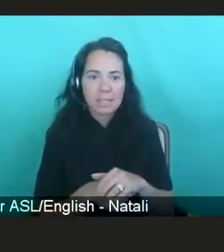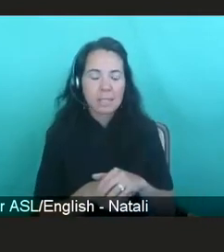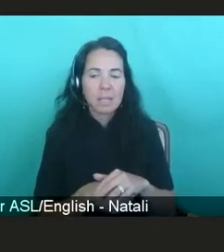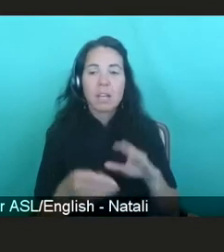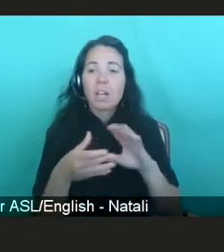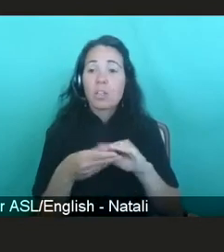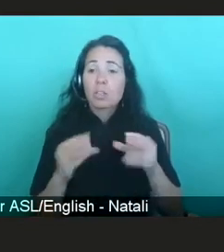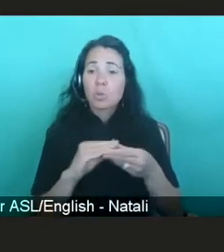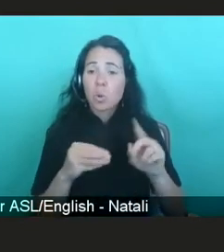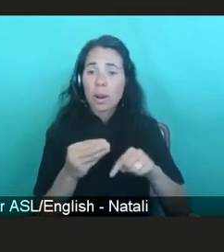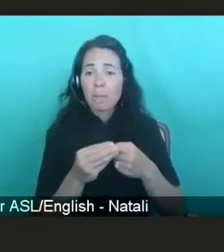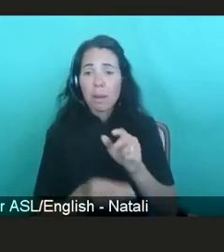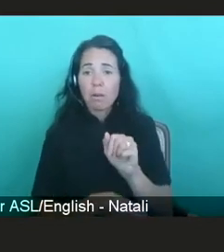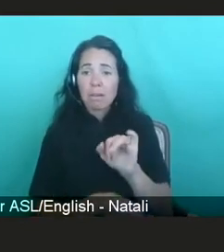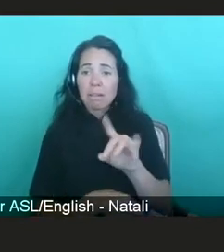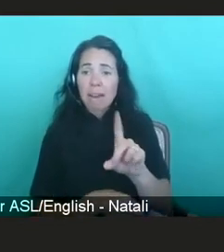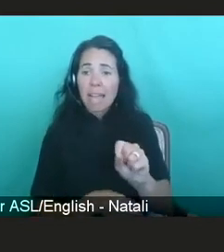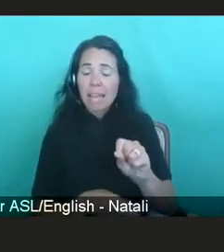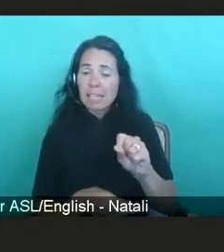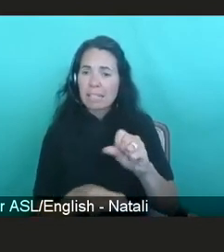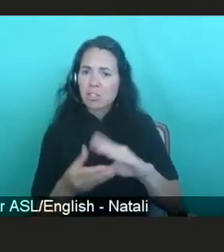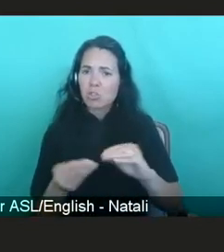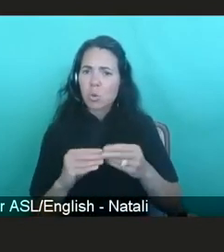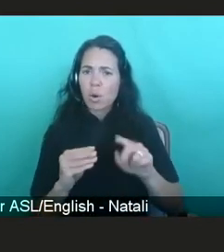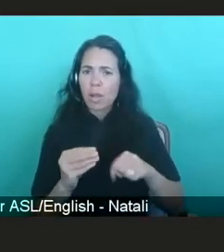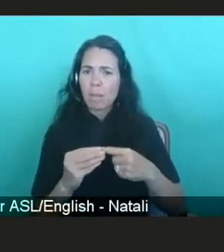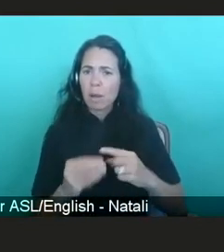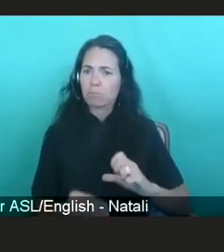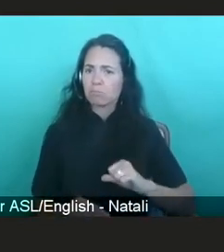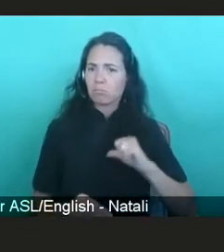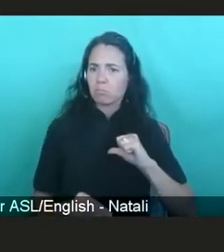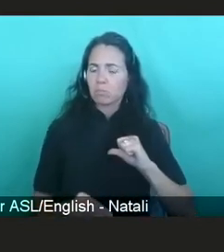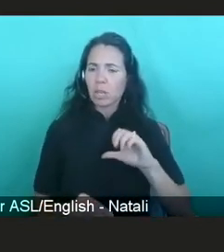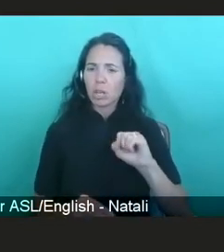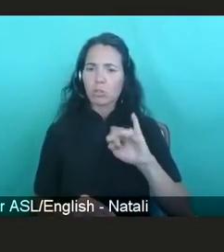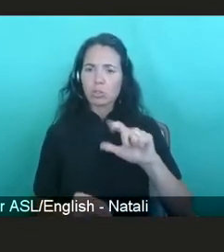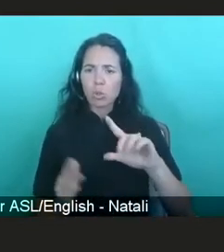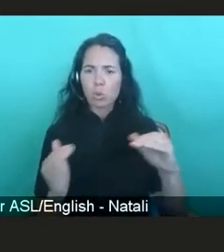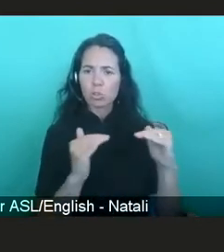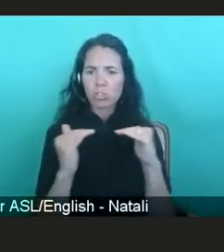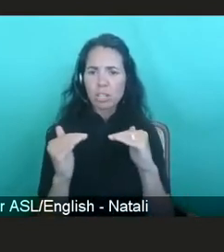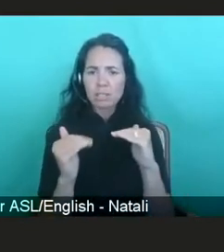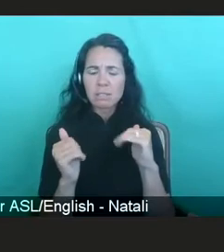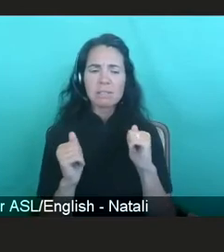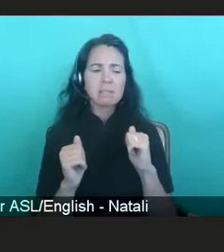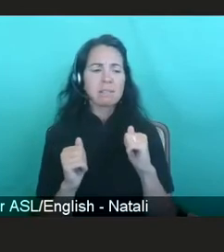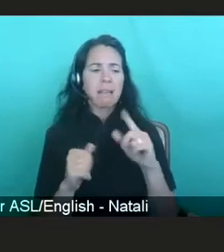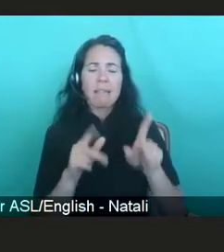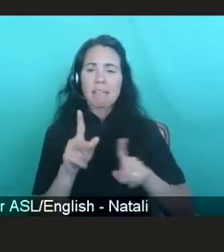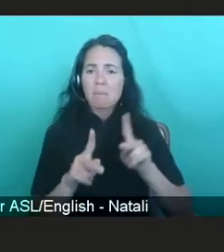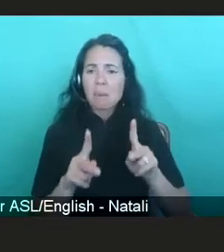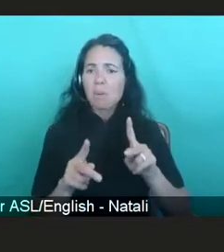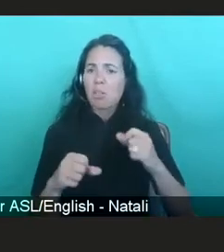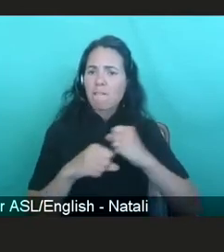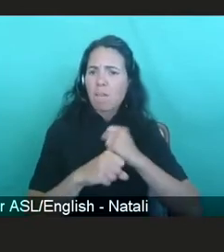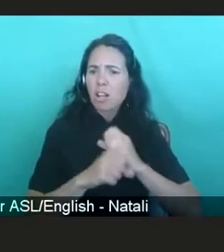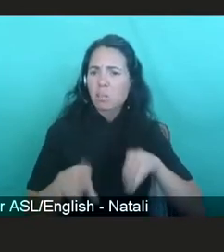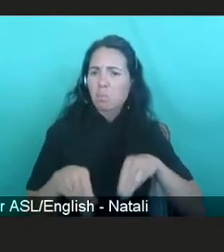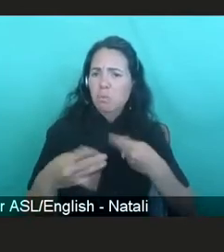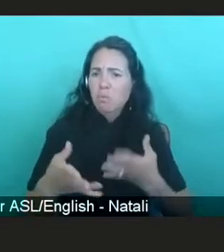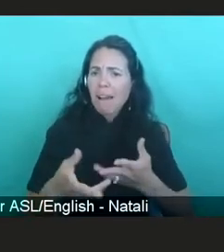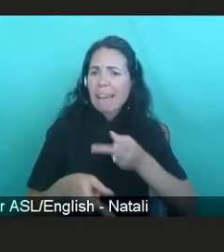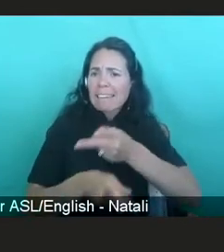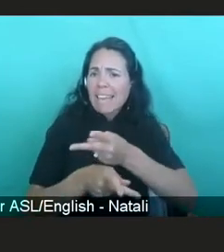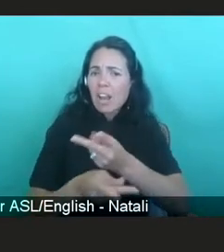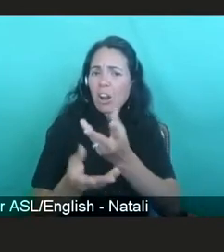of dignity, social justice, humanity, and the thousands of people who fell, fought, and provided care and comfort. The AMP is the